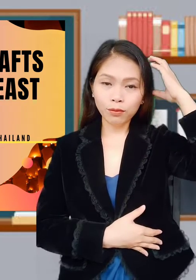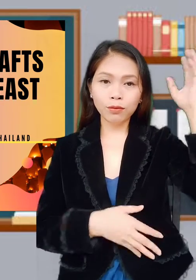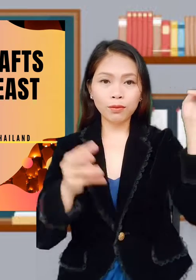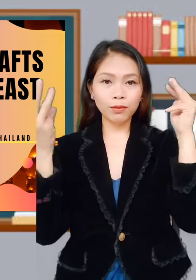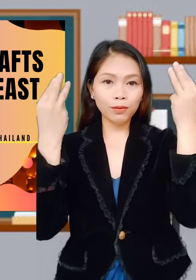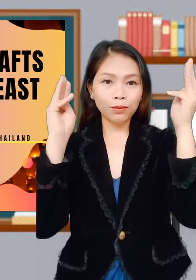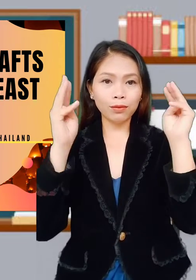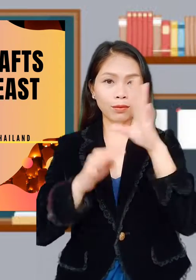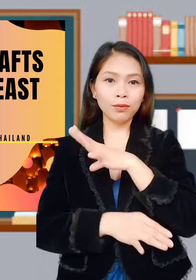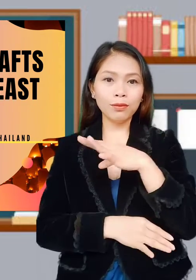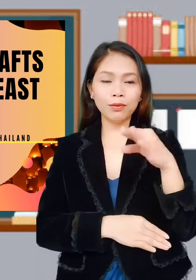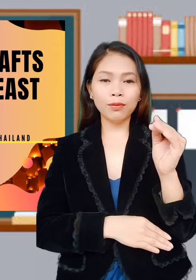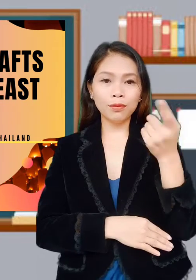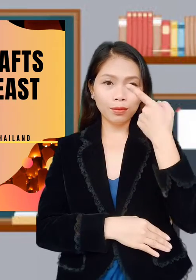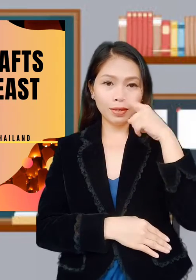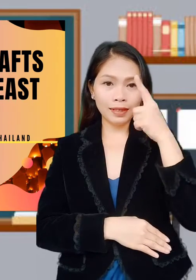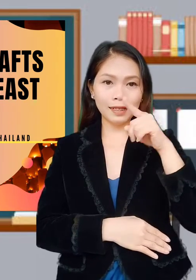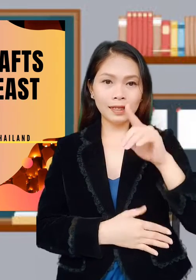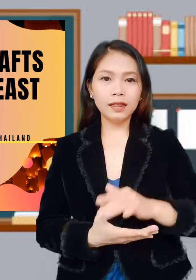Malaysia, and Thailand.